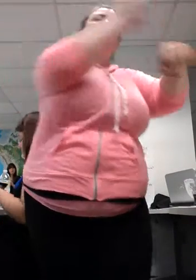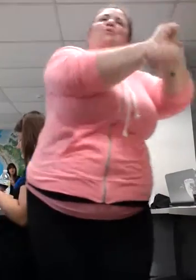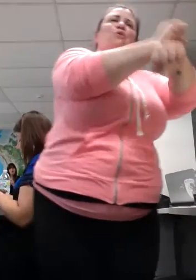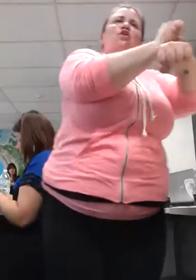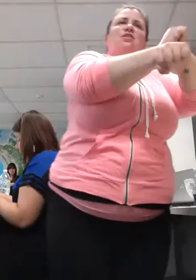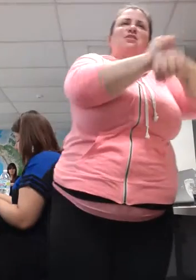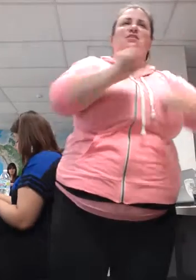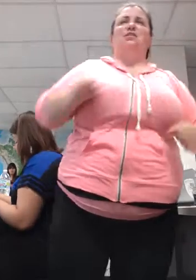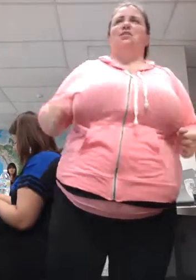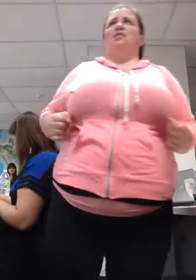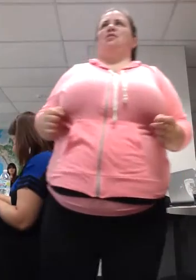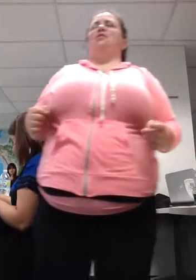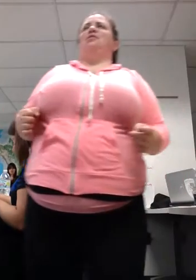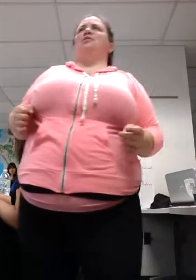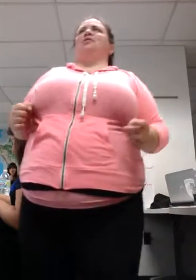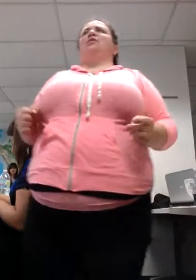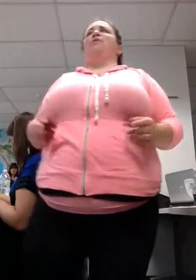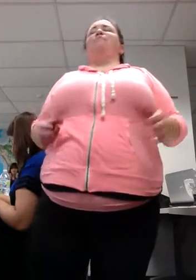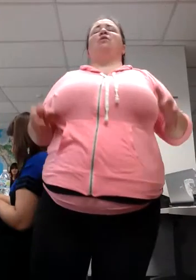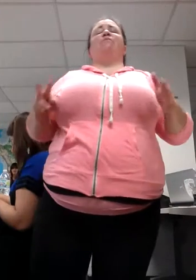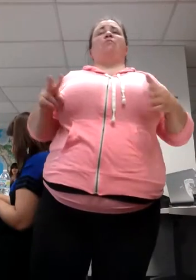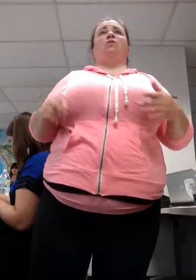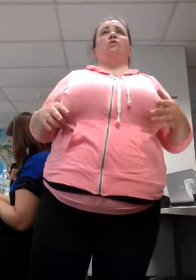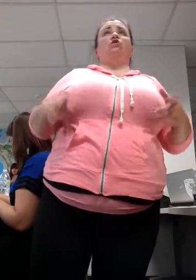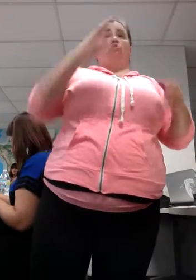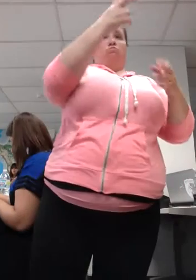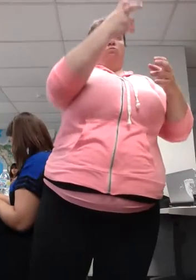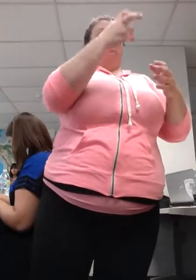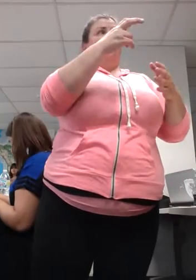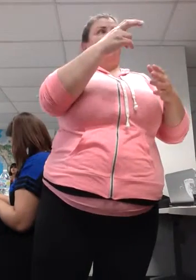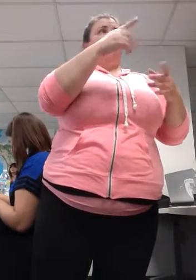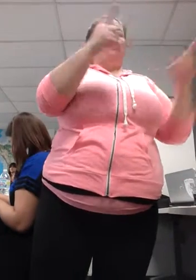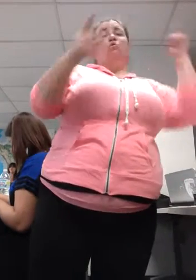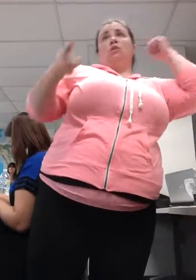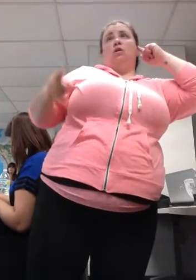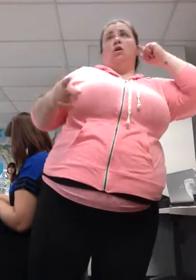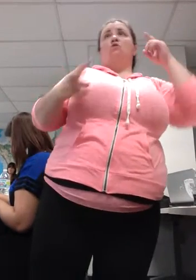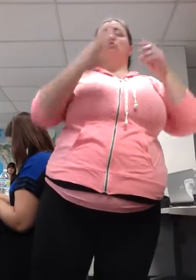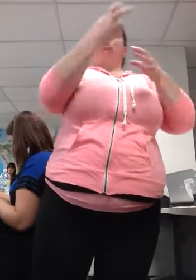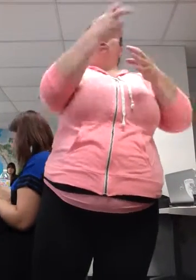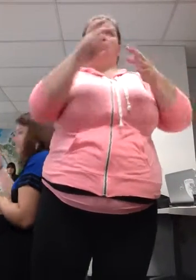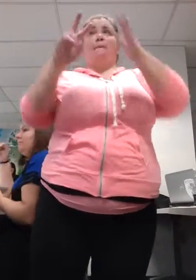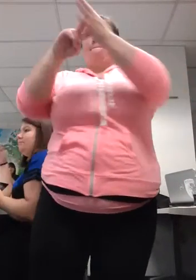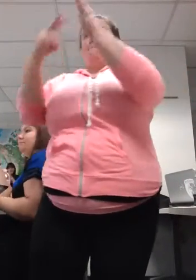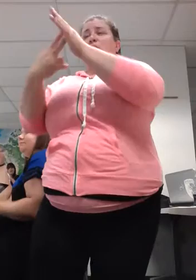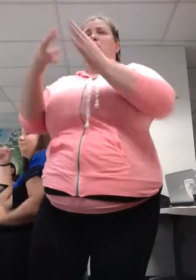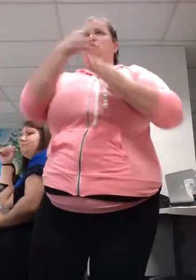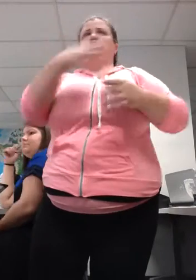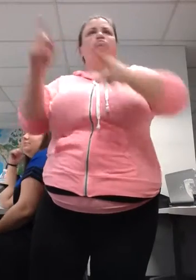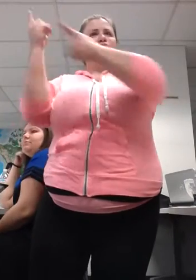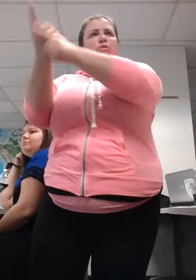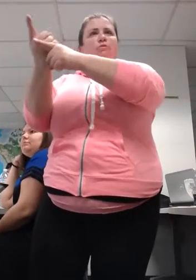actually conveys the meaning. That's what you're looking for. You're analyzing your work, looking for